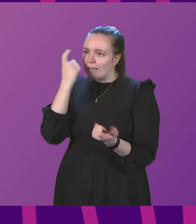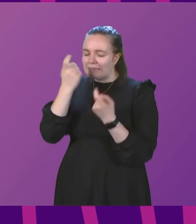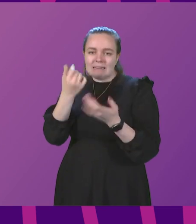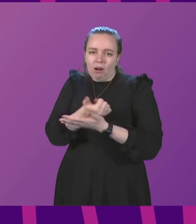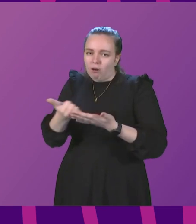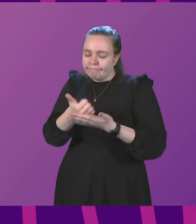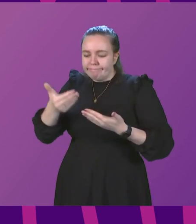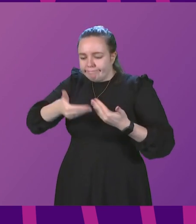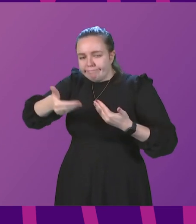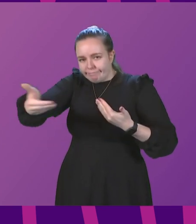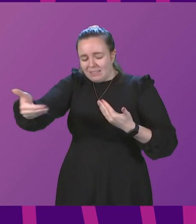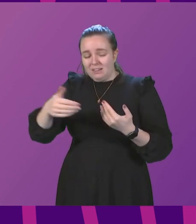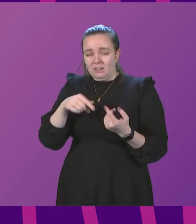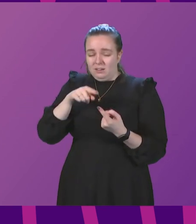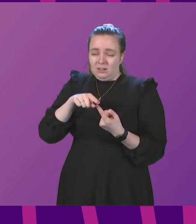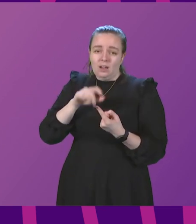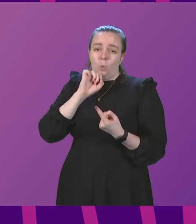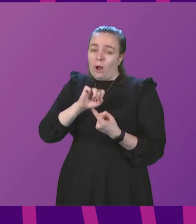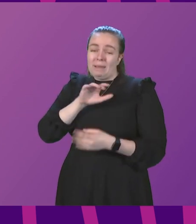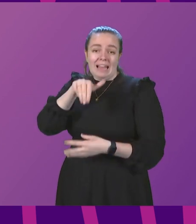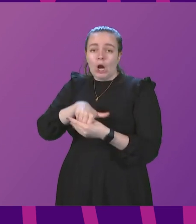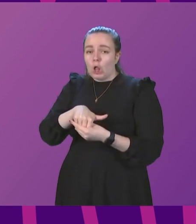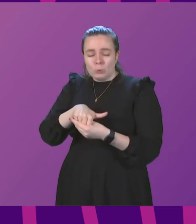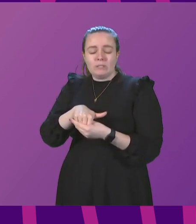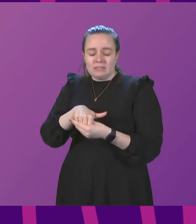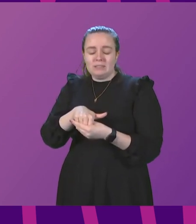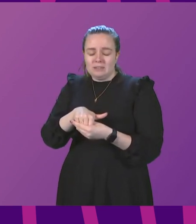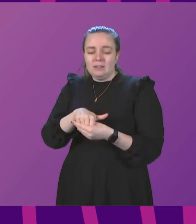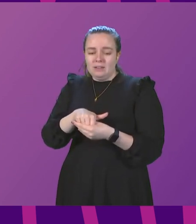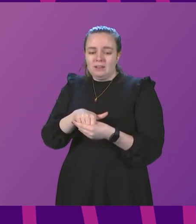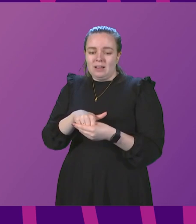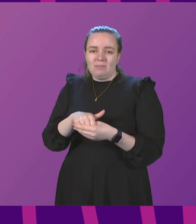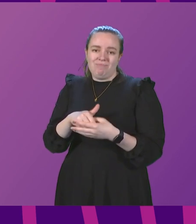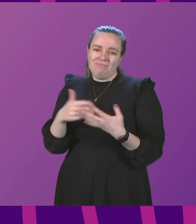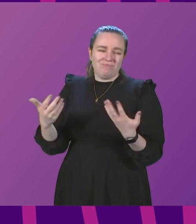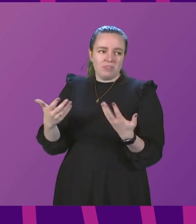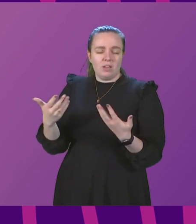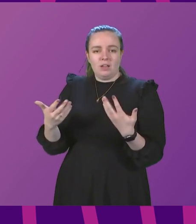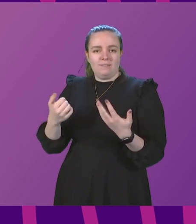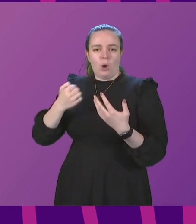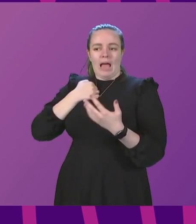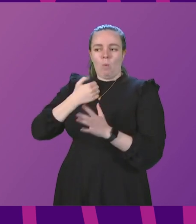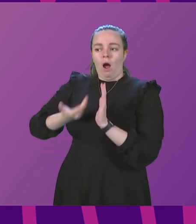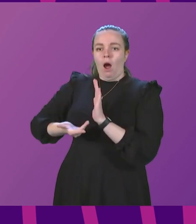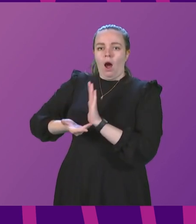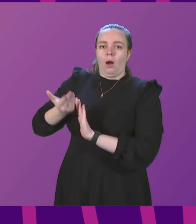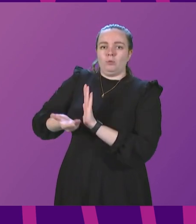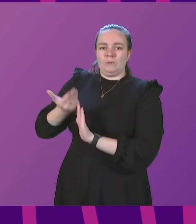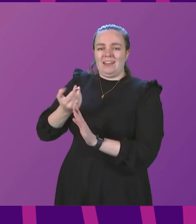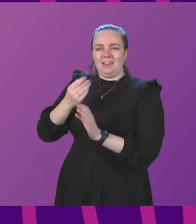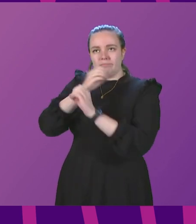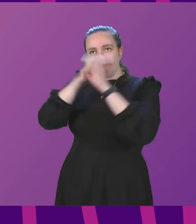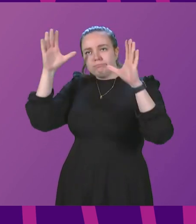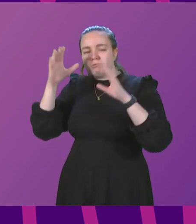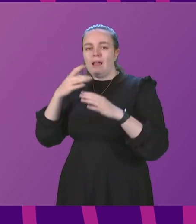basis and, of course, it one of the things that will be included, at least in terms of our up-to-date understanding in the